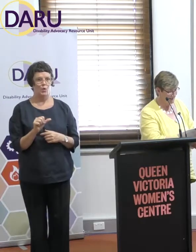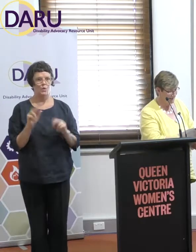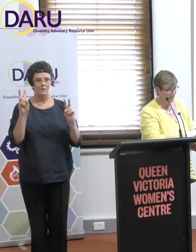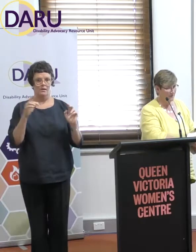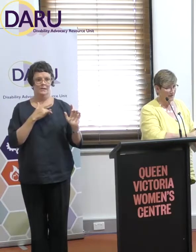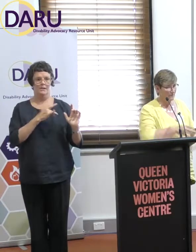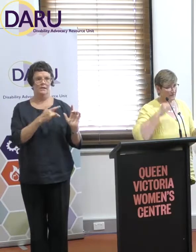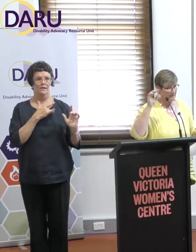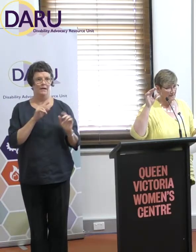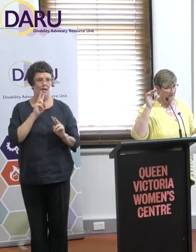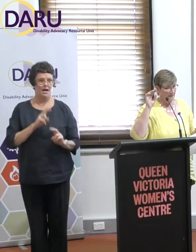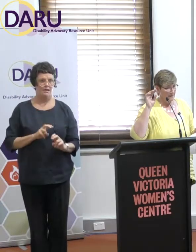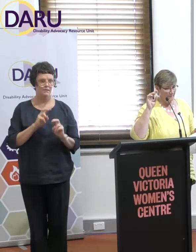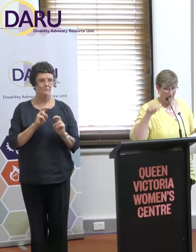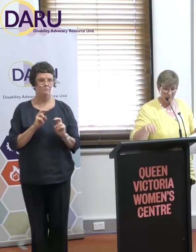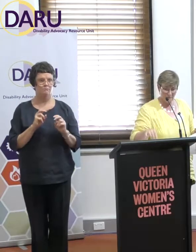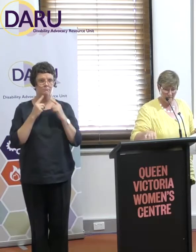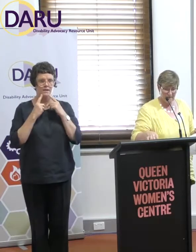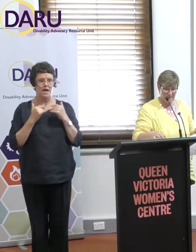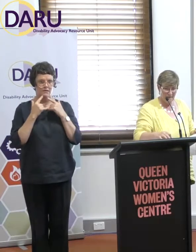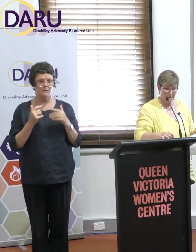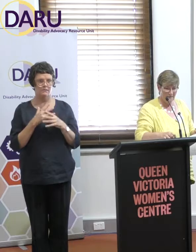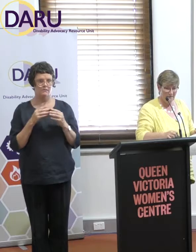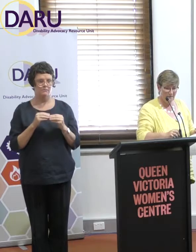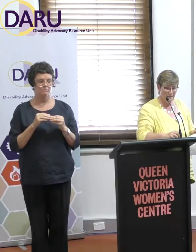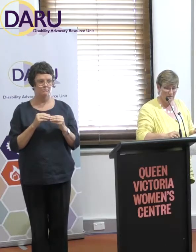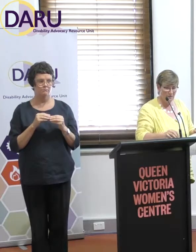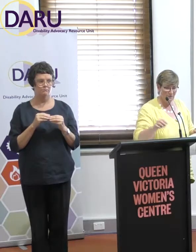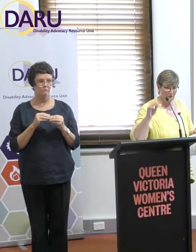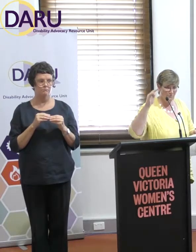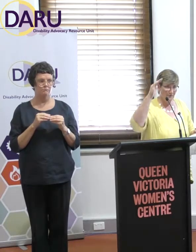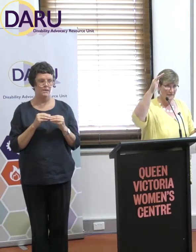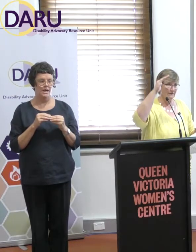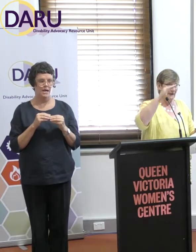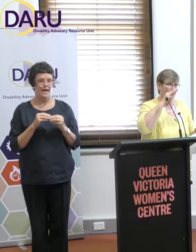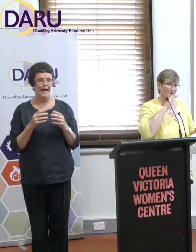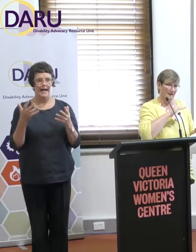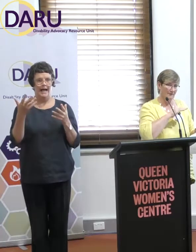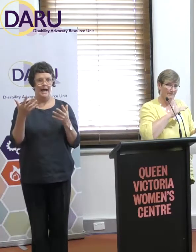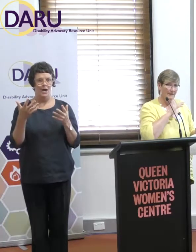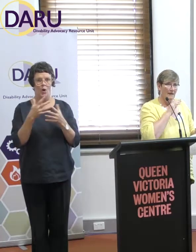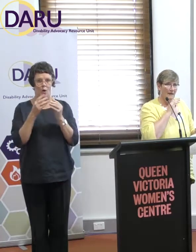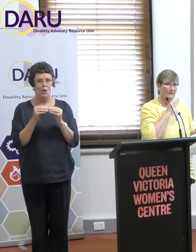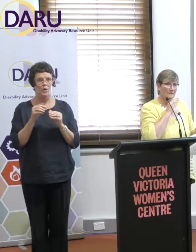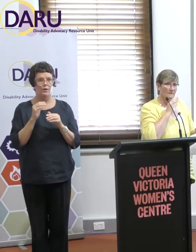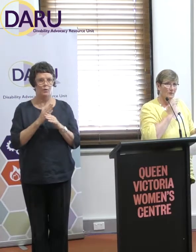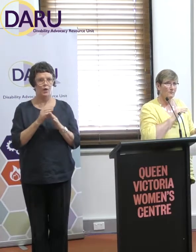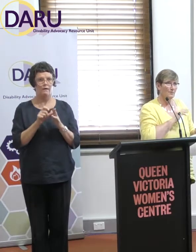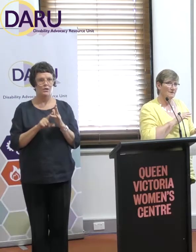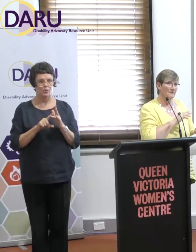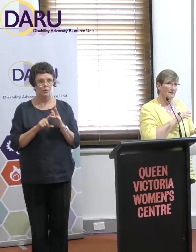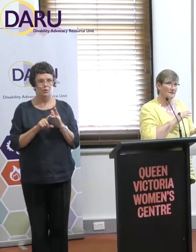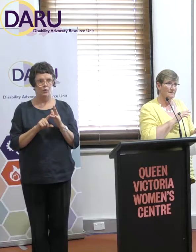analysis, all of these, they do all of these things, each of which brings the value down. And the